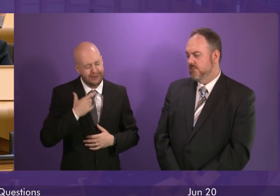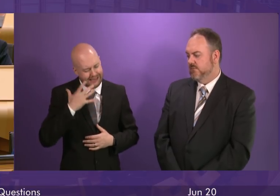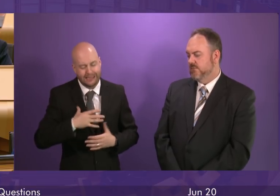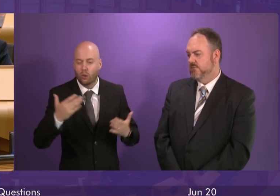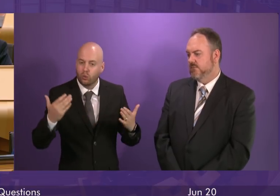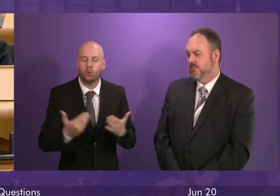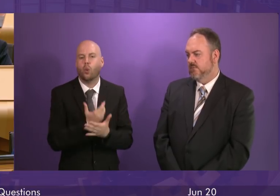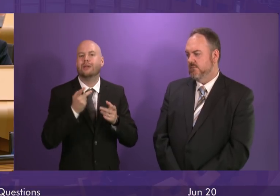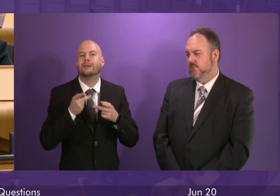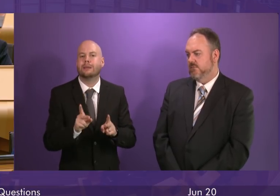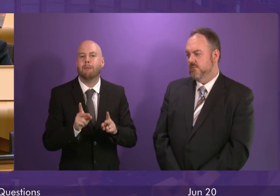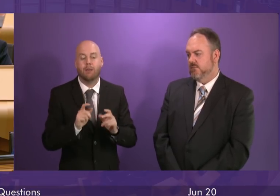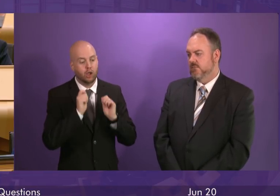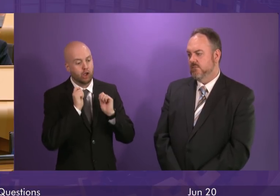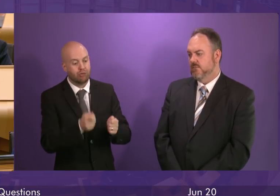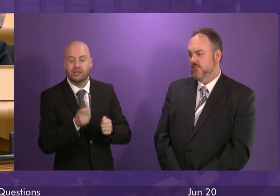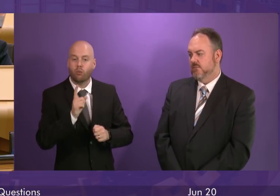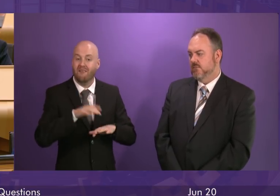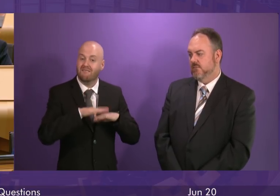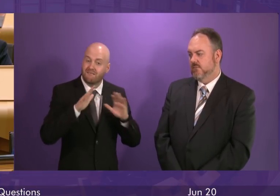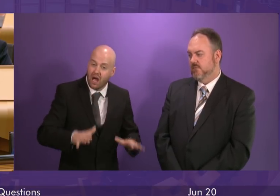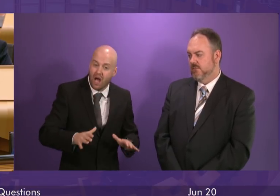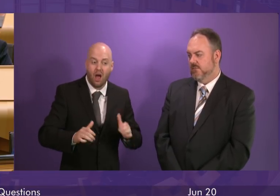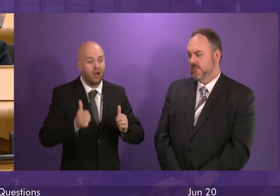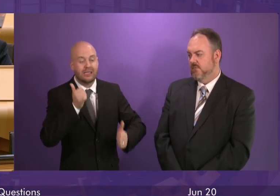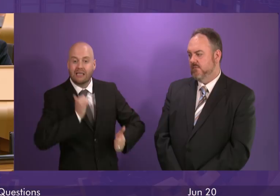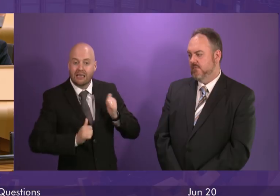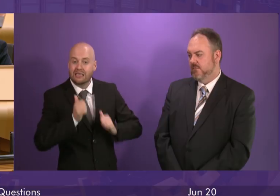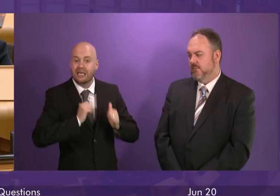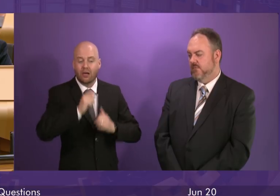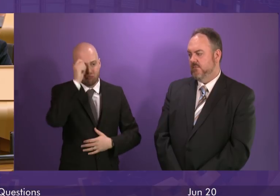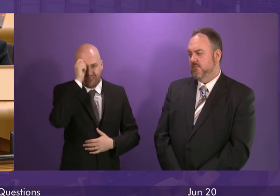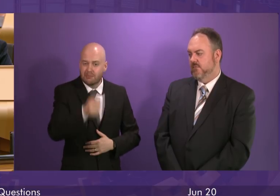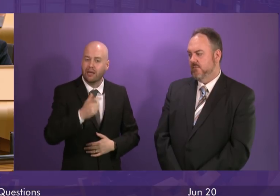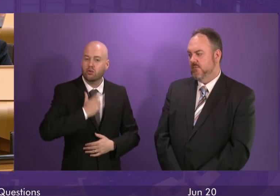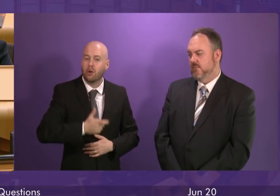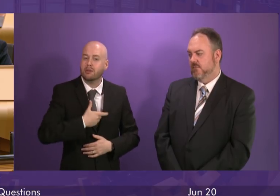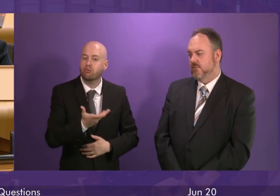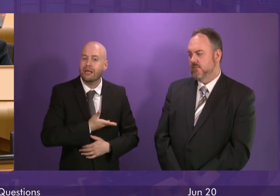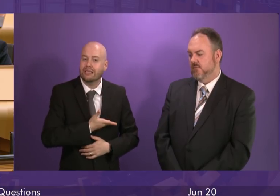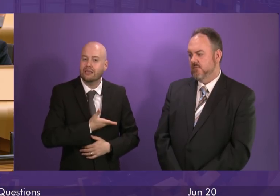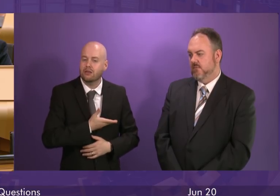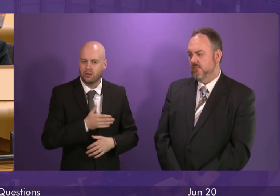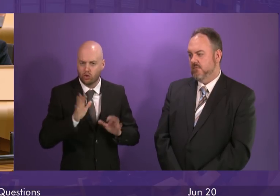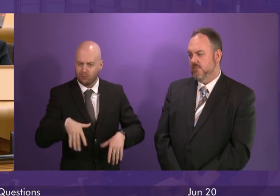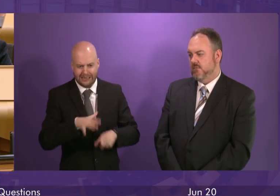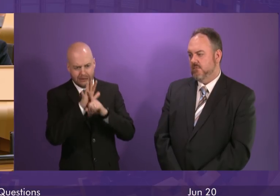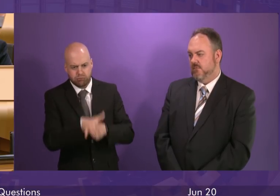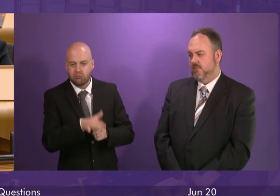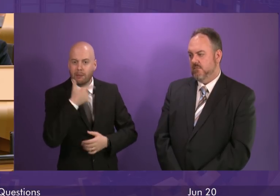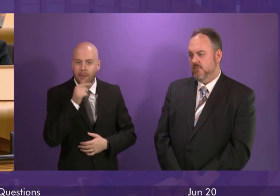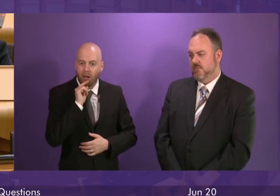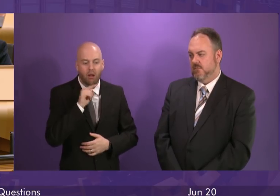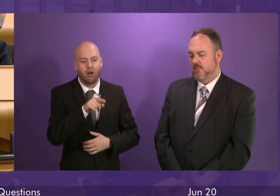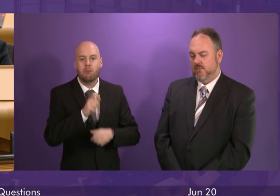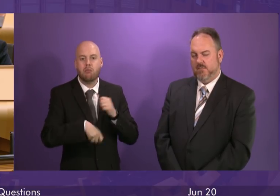and basic principles. Fairness, dignity, respect for human rights and one that doesn't leave people at risk of destitution or homelessness with